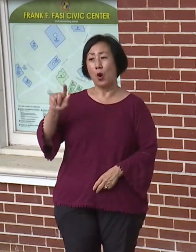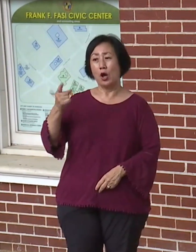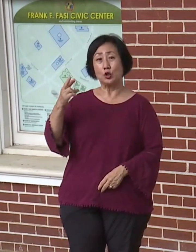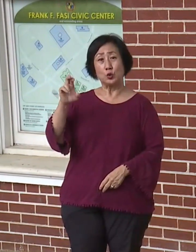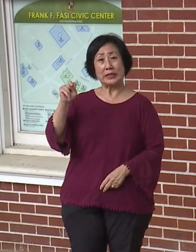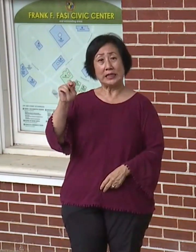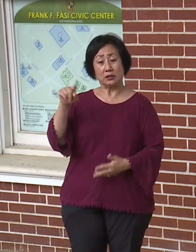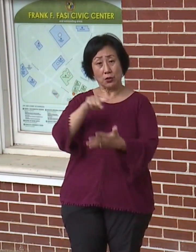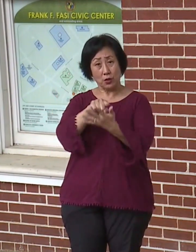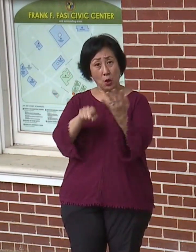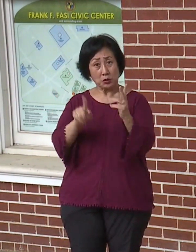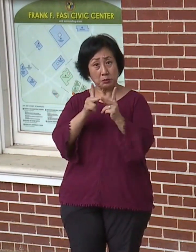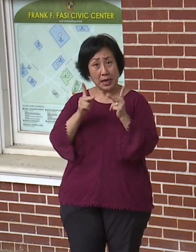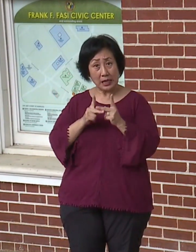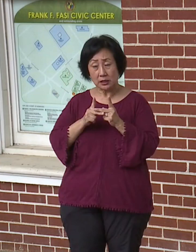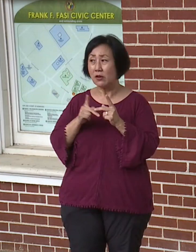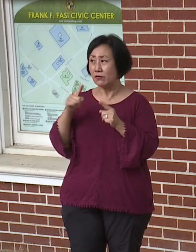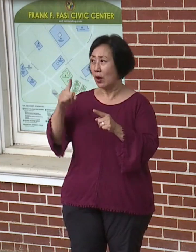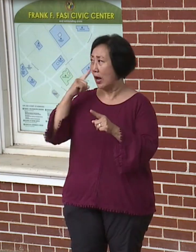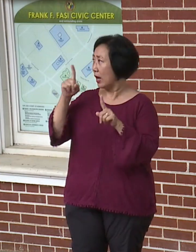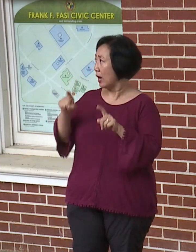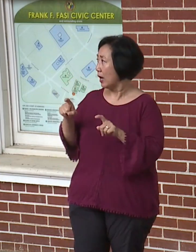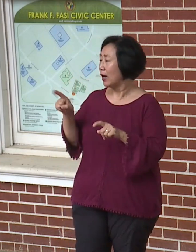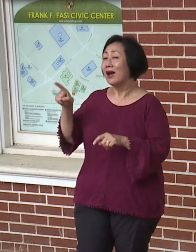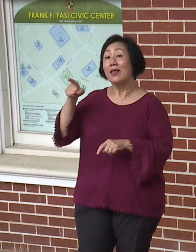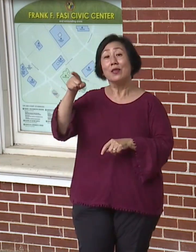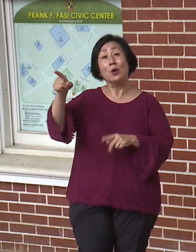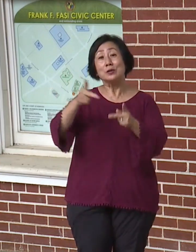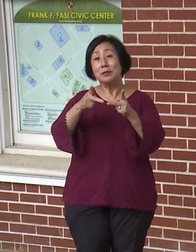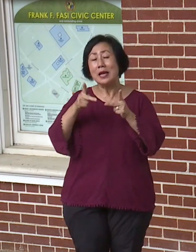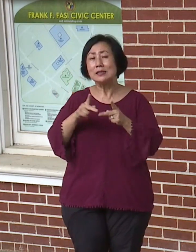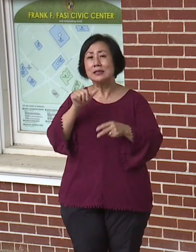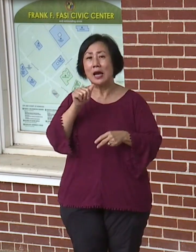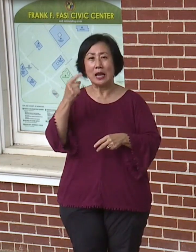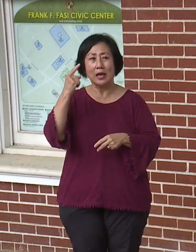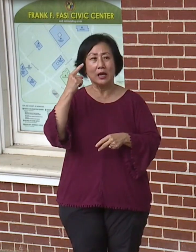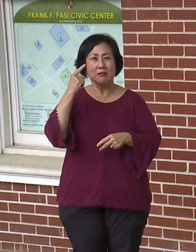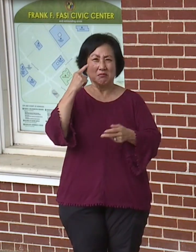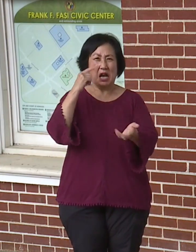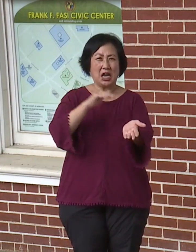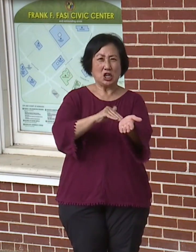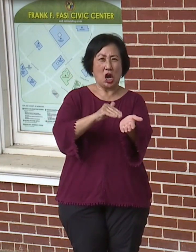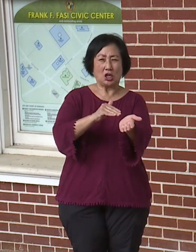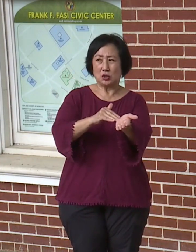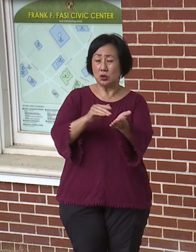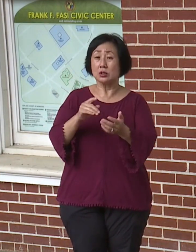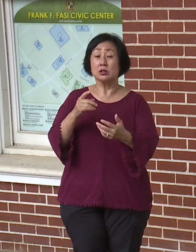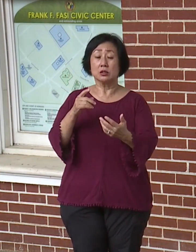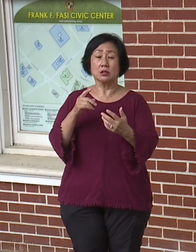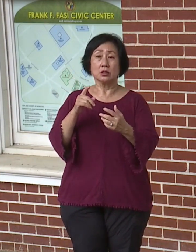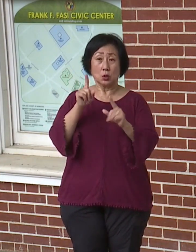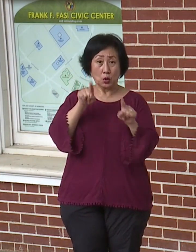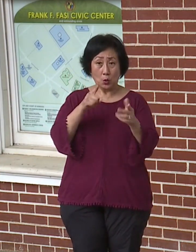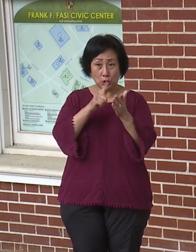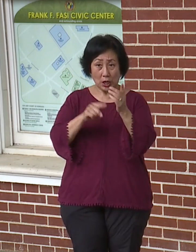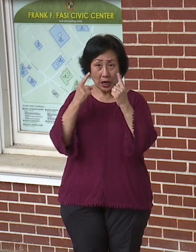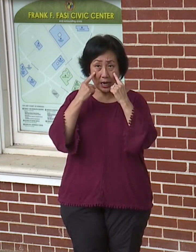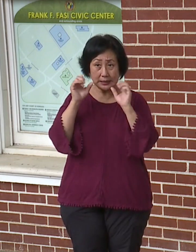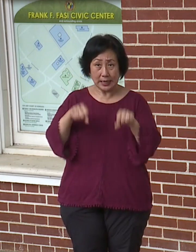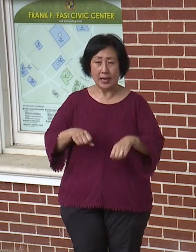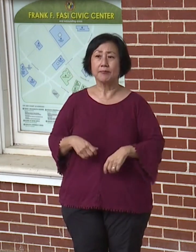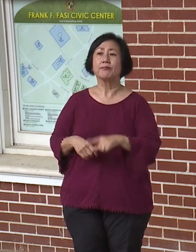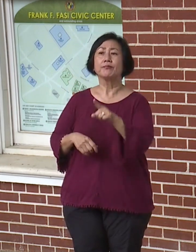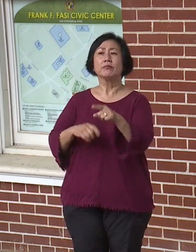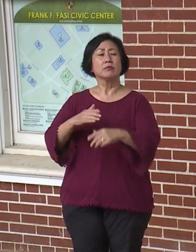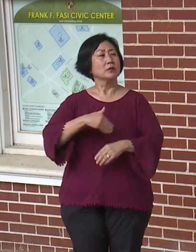their vision clearance to those. Those are ophthalmologists. So those are options as well. The next